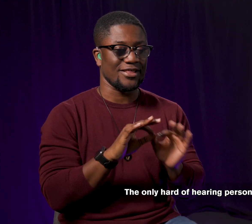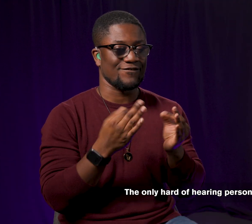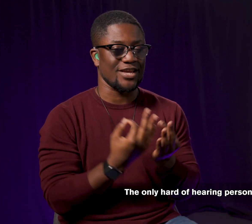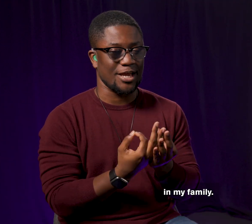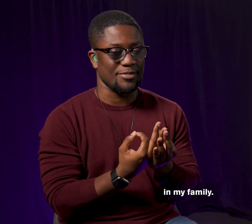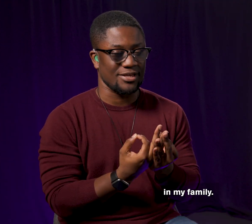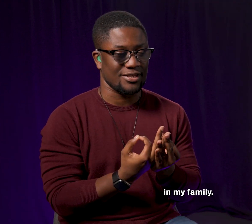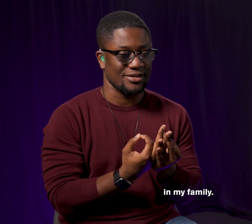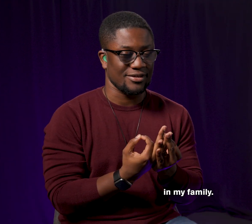person in my family.